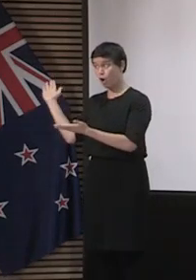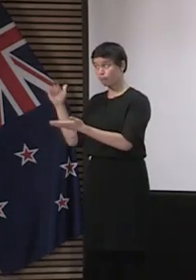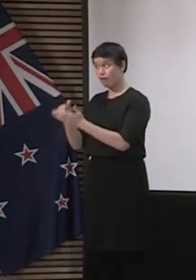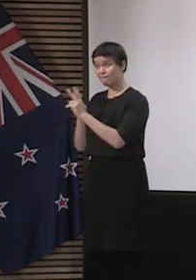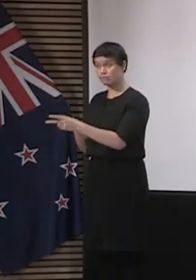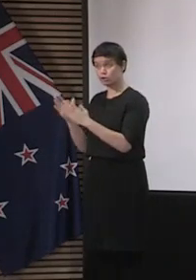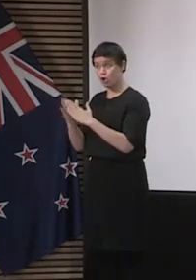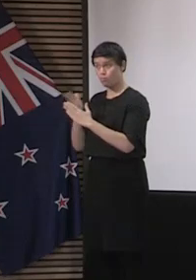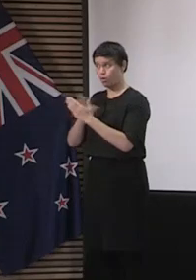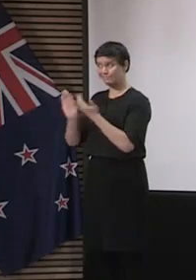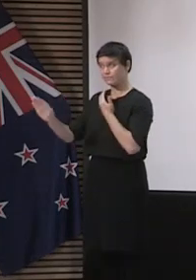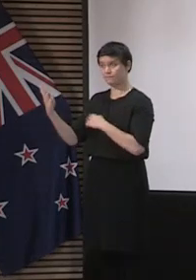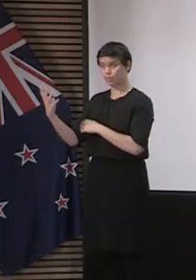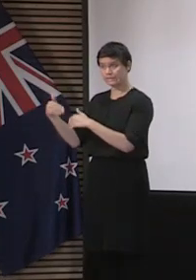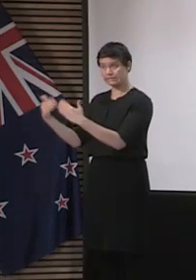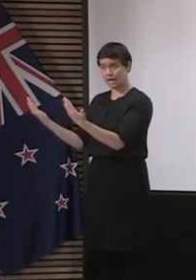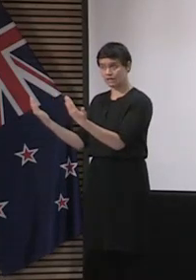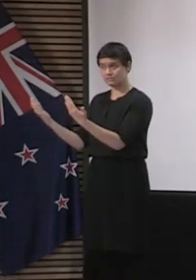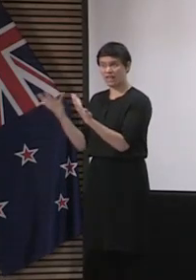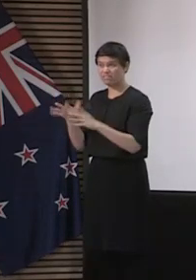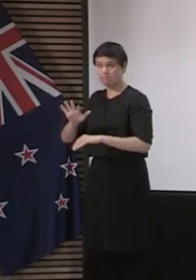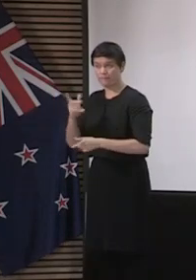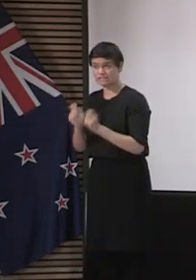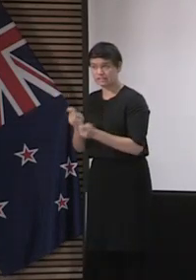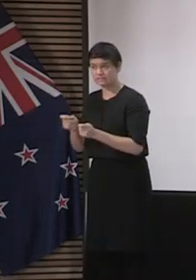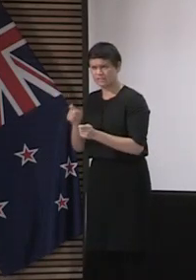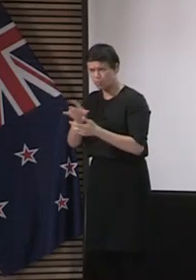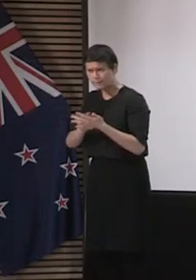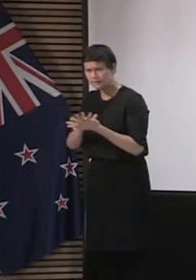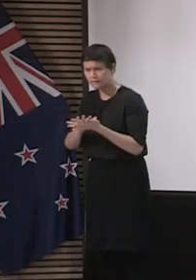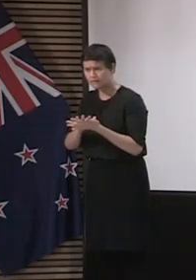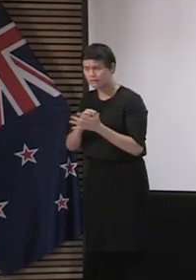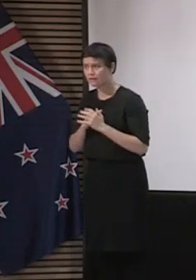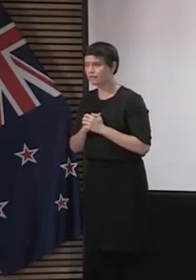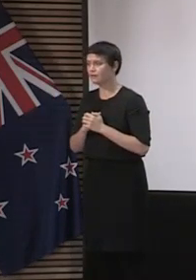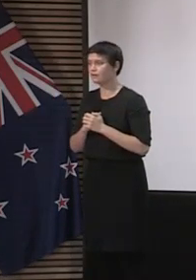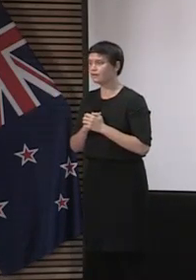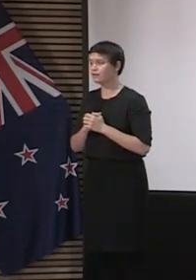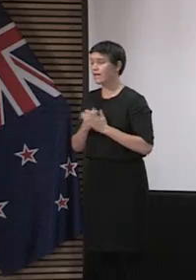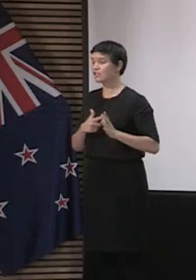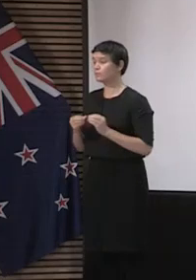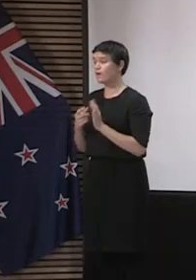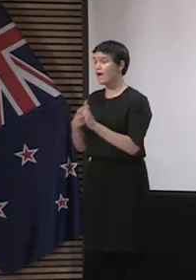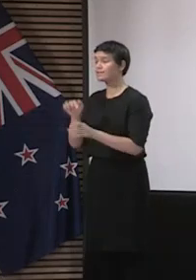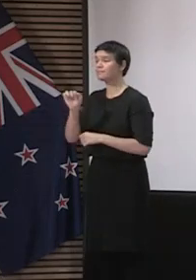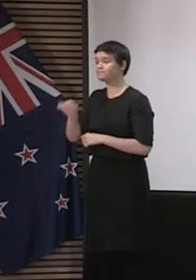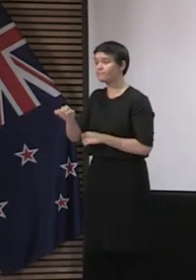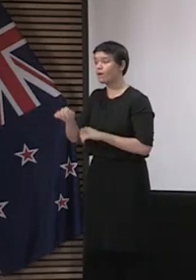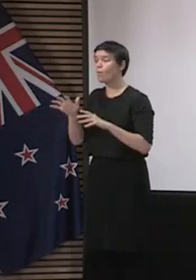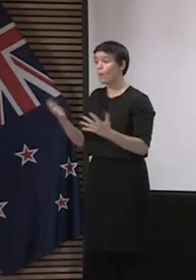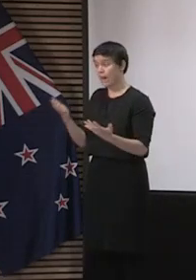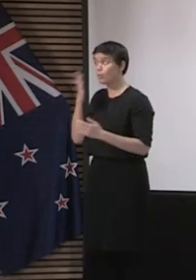in that interim period and then working out something around testing? Yes, so the isolation for the 14 days has been in place right through Alert Level 4 and